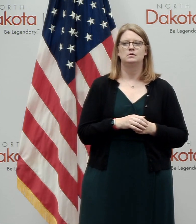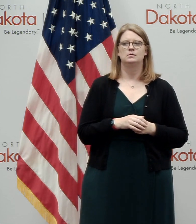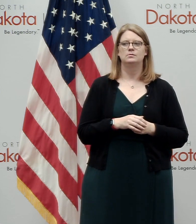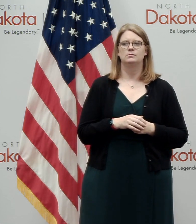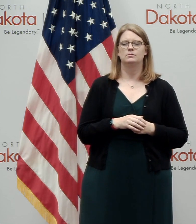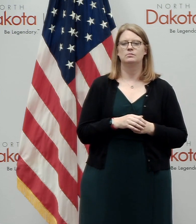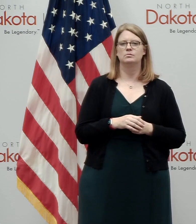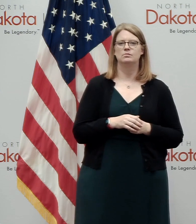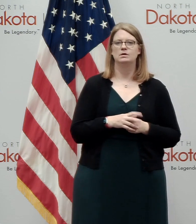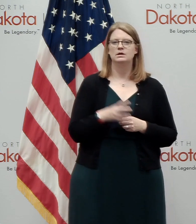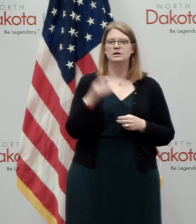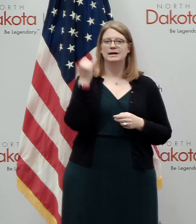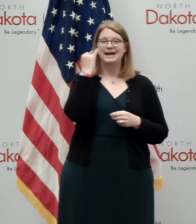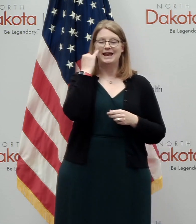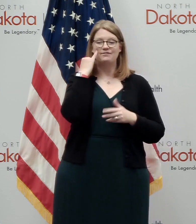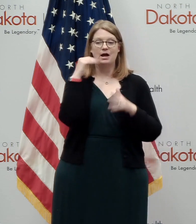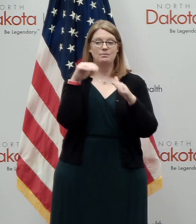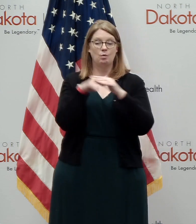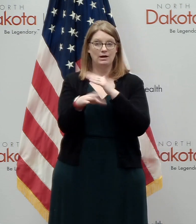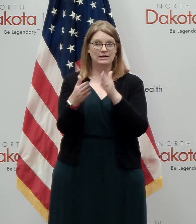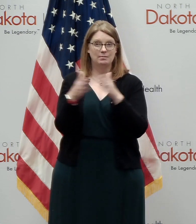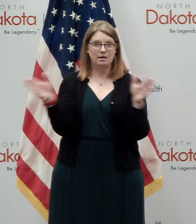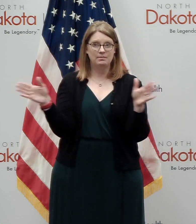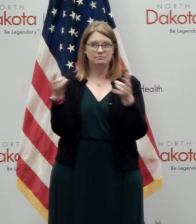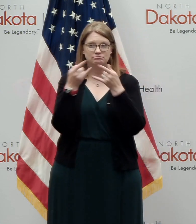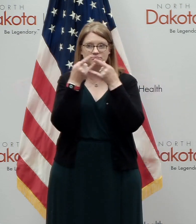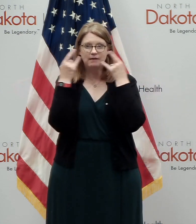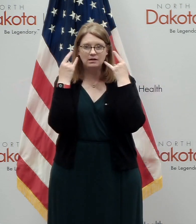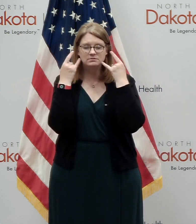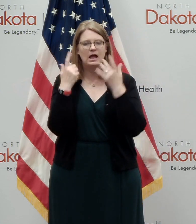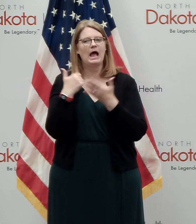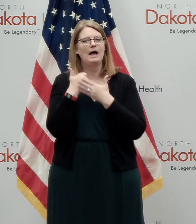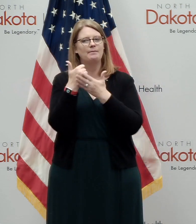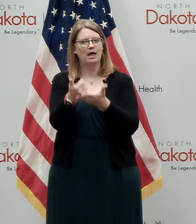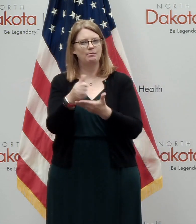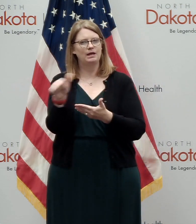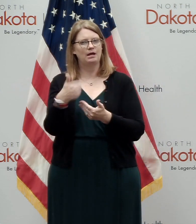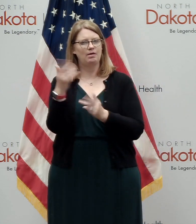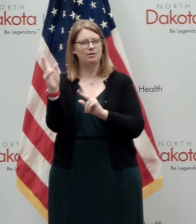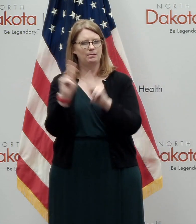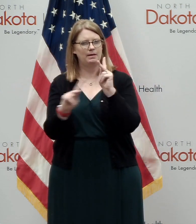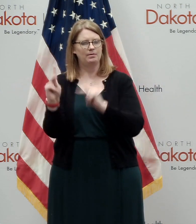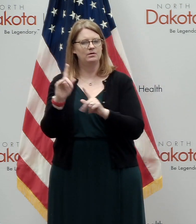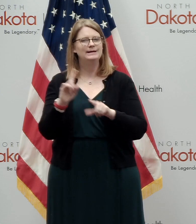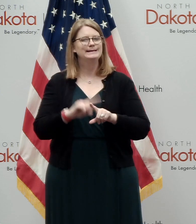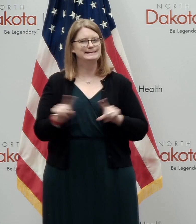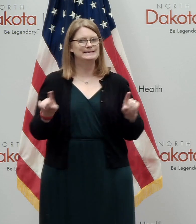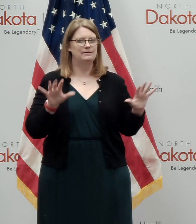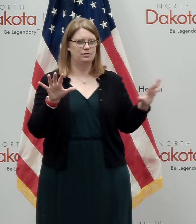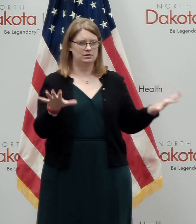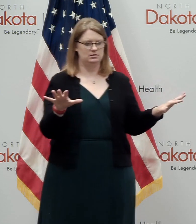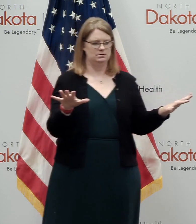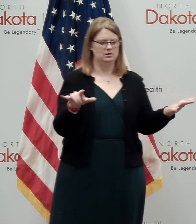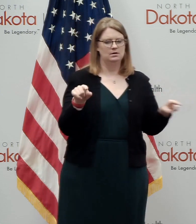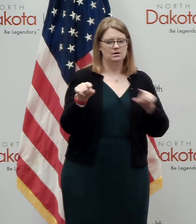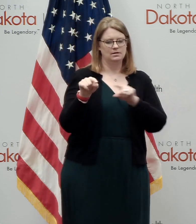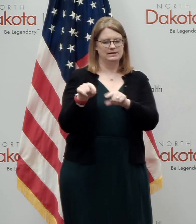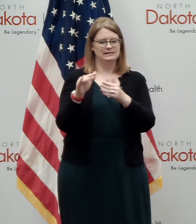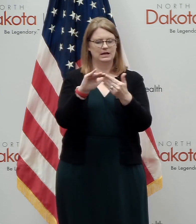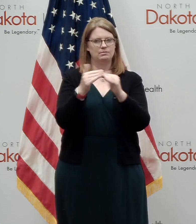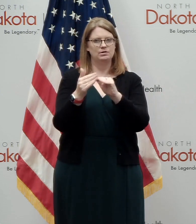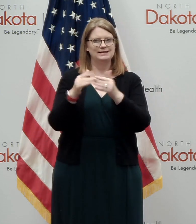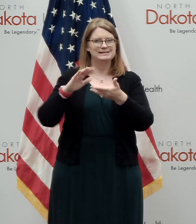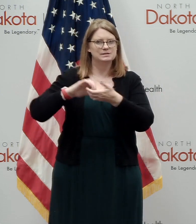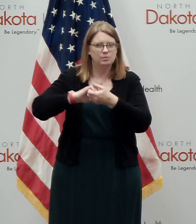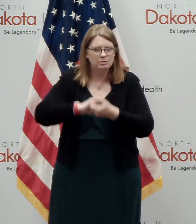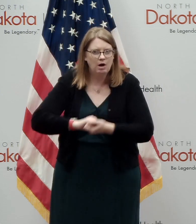I'm putting a mask on and going into public, I'm helping other people. And so this is a different thing. This is a community thing. This is a, we're all in it together.